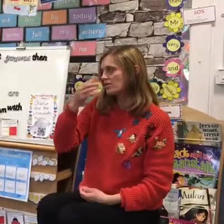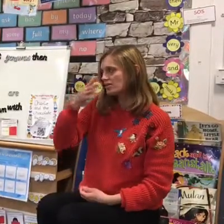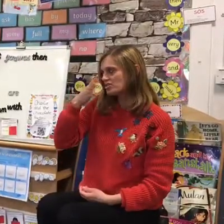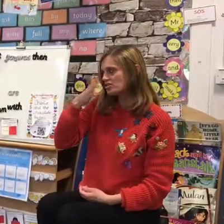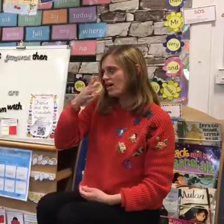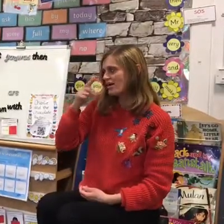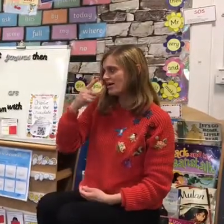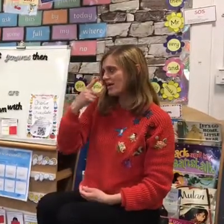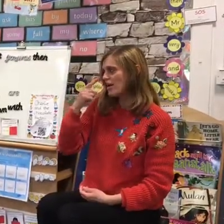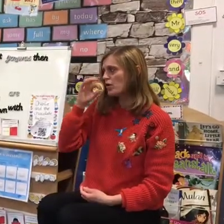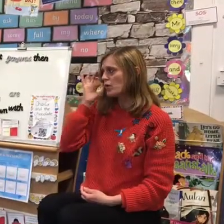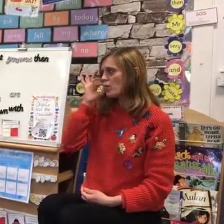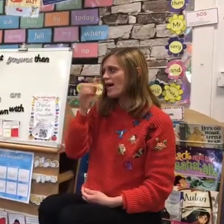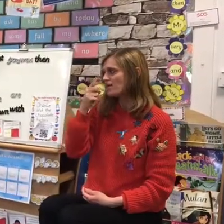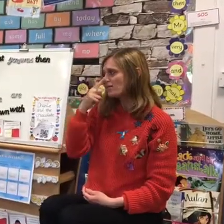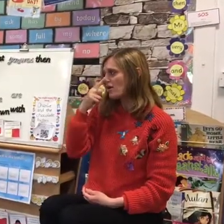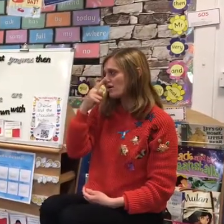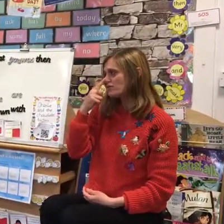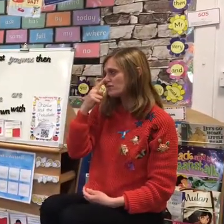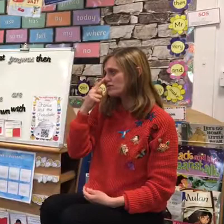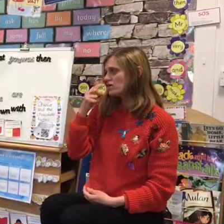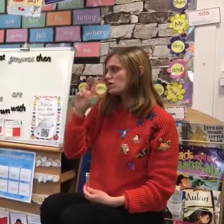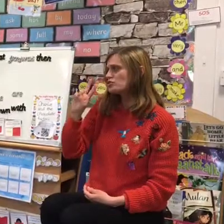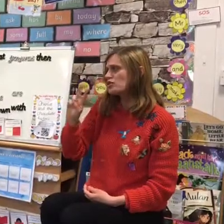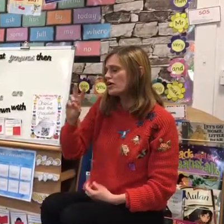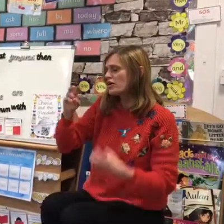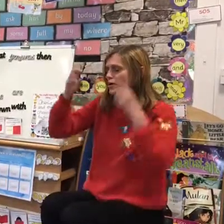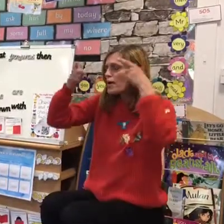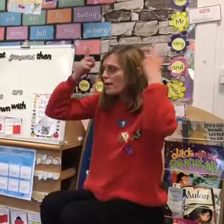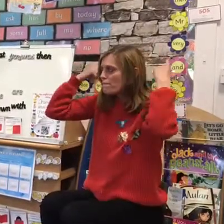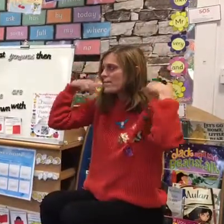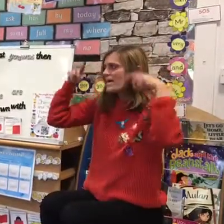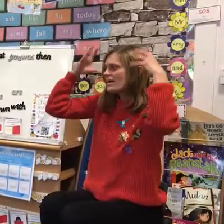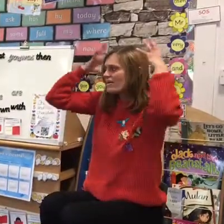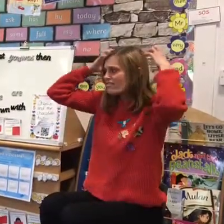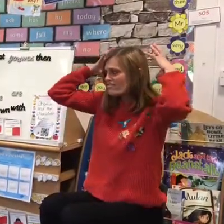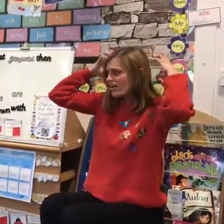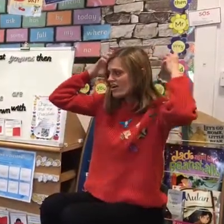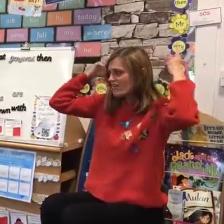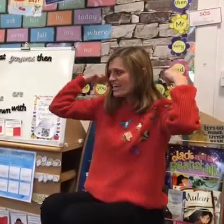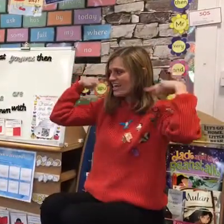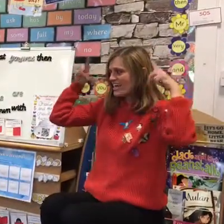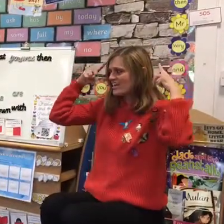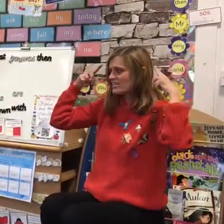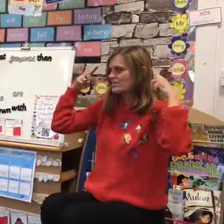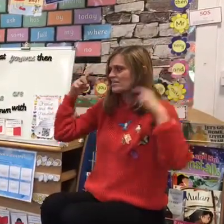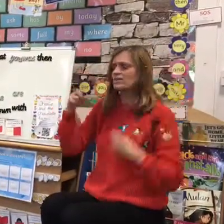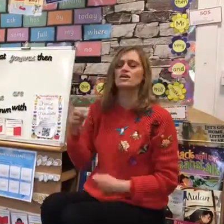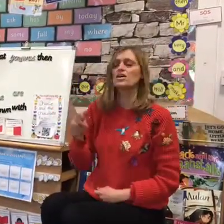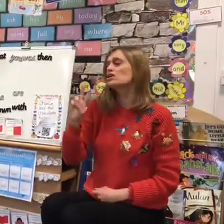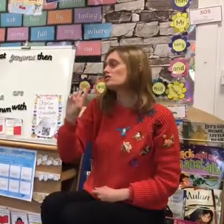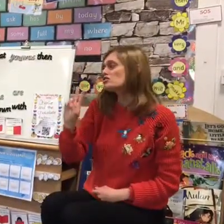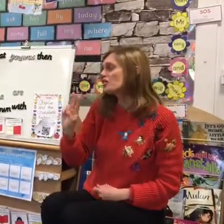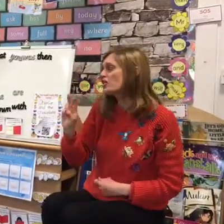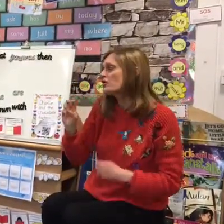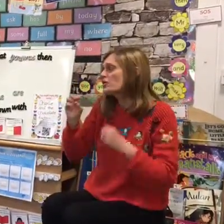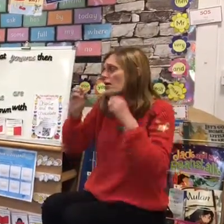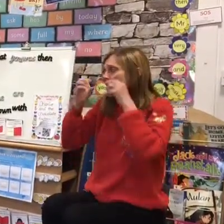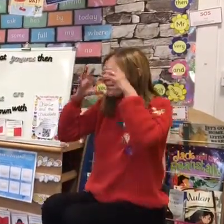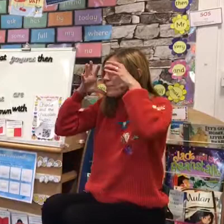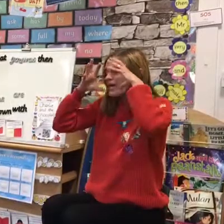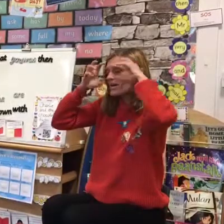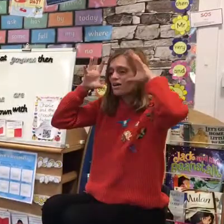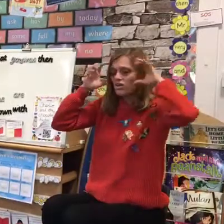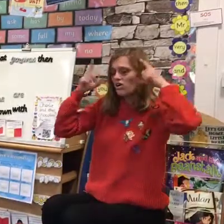One shiny wet nose. Two big furry ears. Two